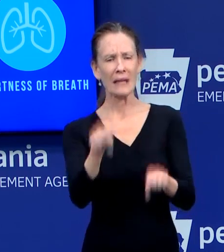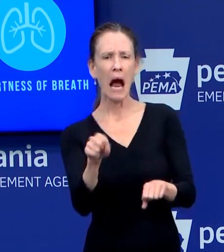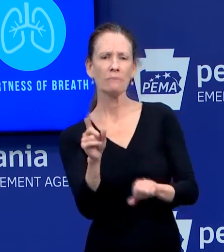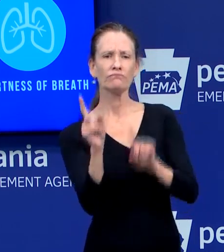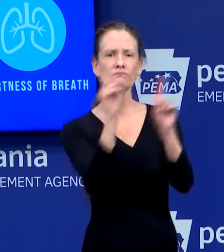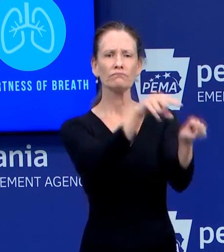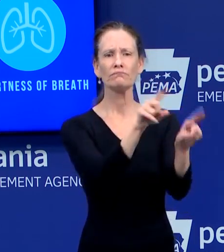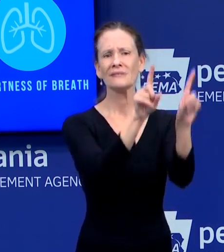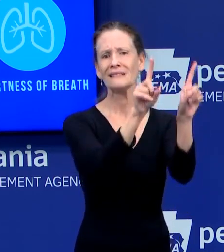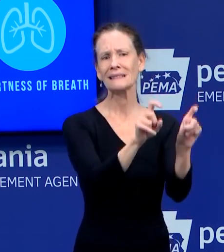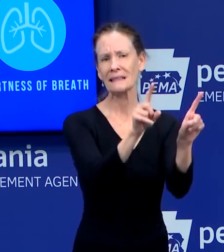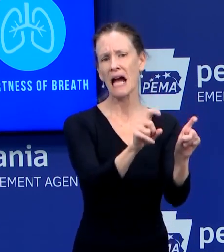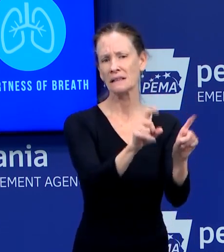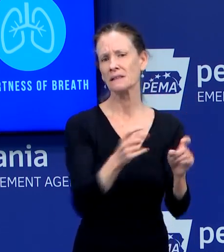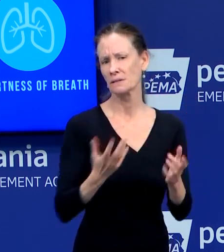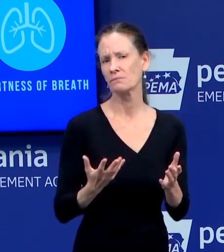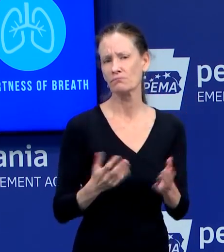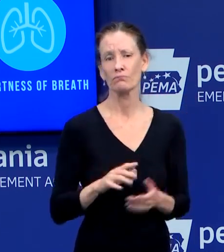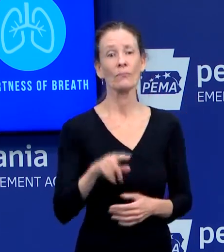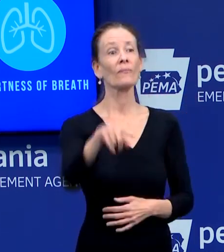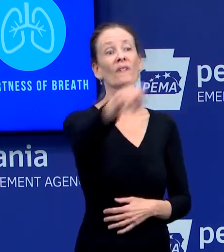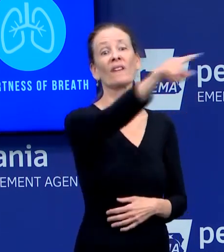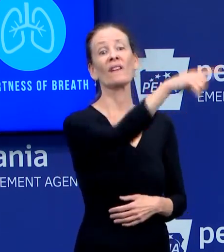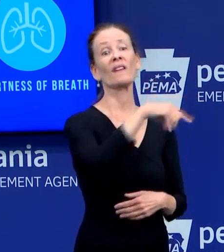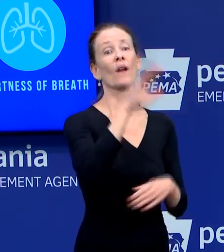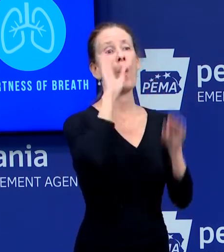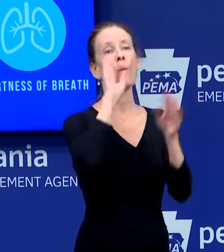positive or negative results, so that we'll know the numbers.